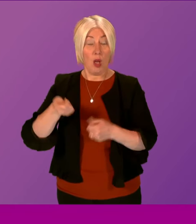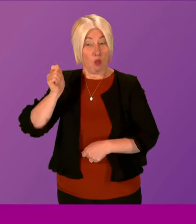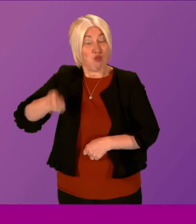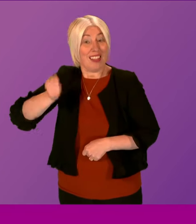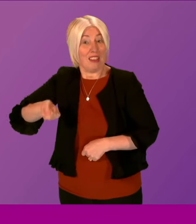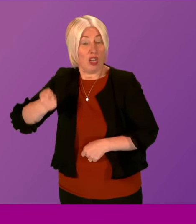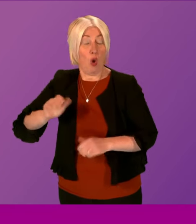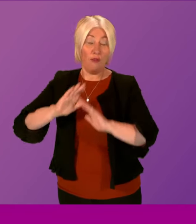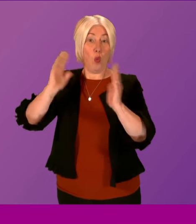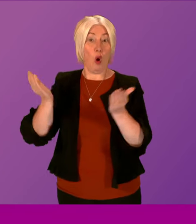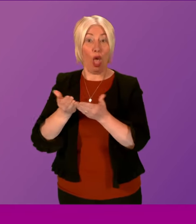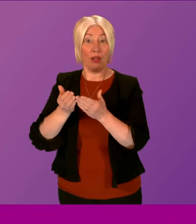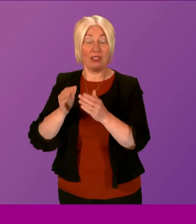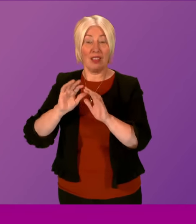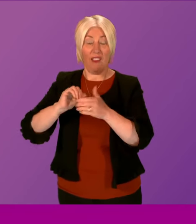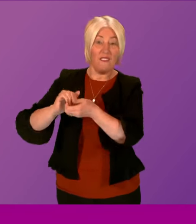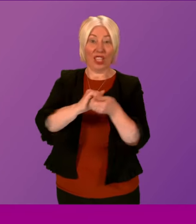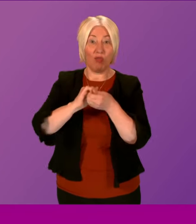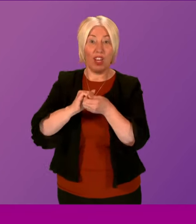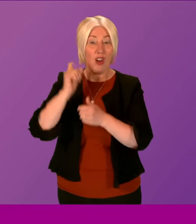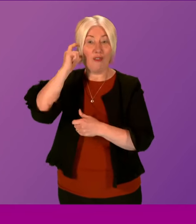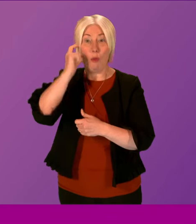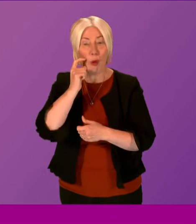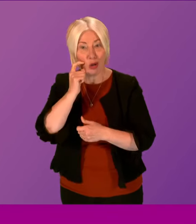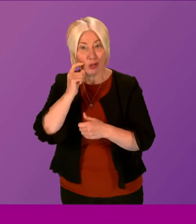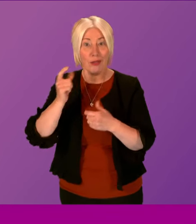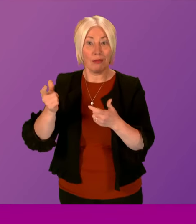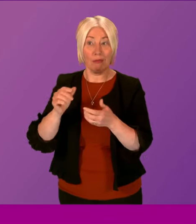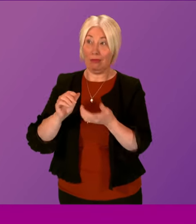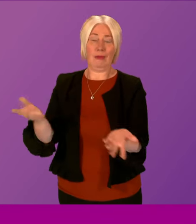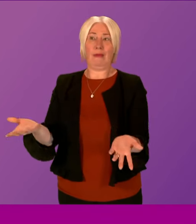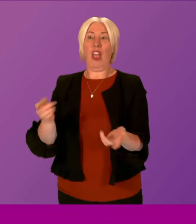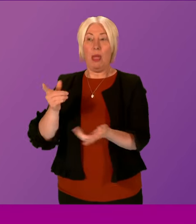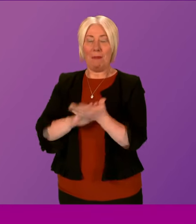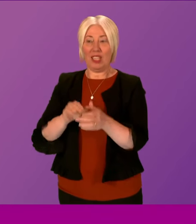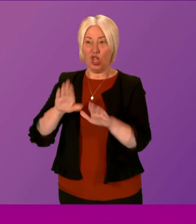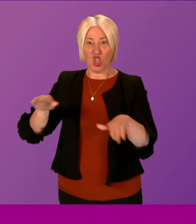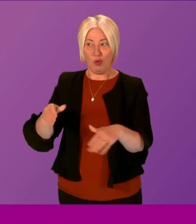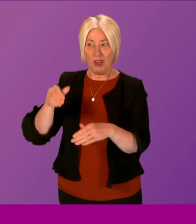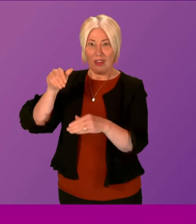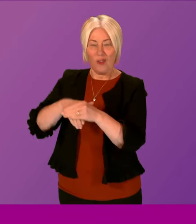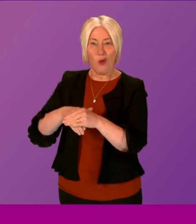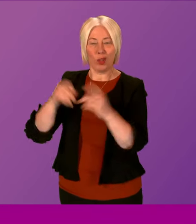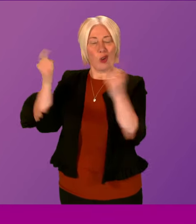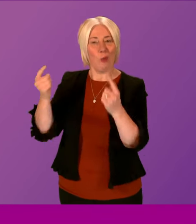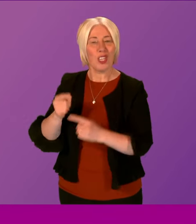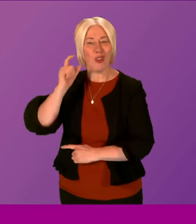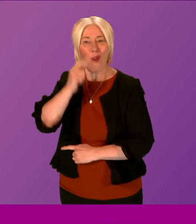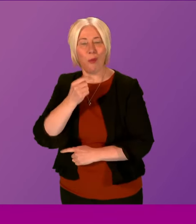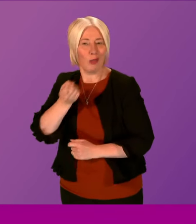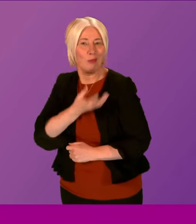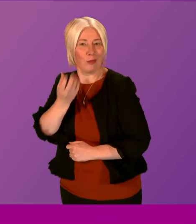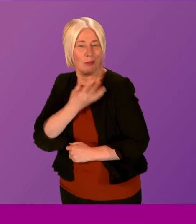to children participating in Burns competitions. And there are many other similar cases involving individuals whose convictions